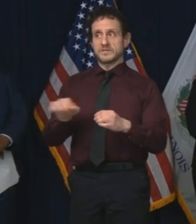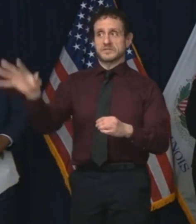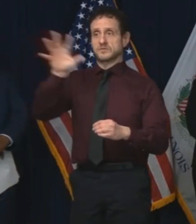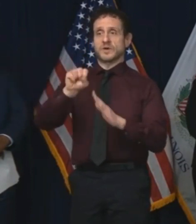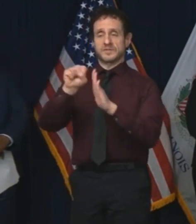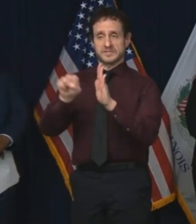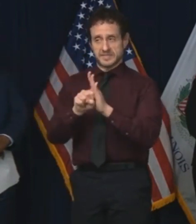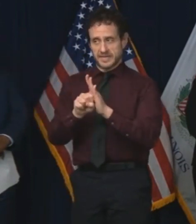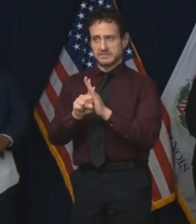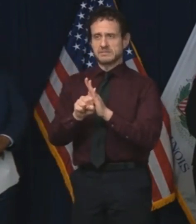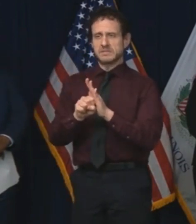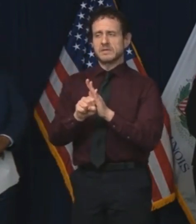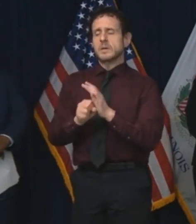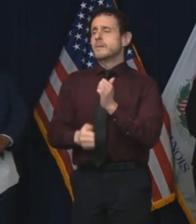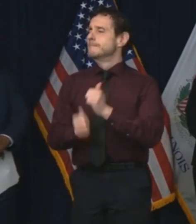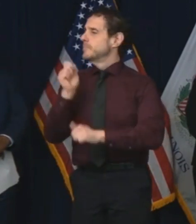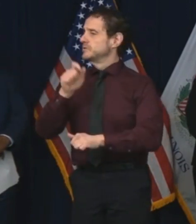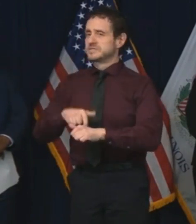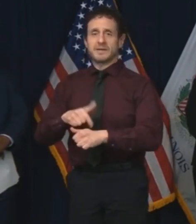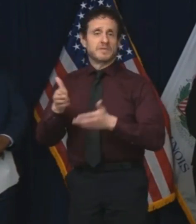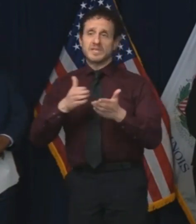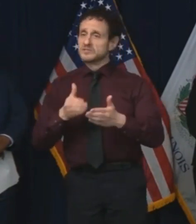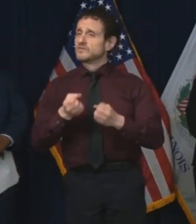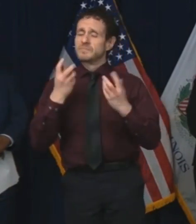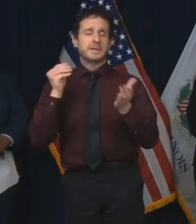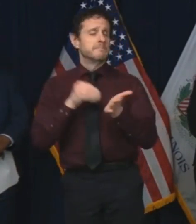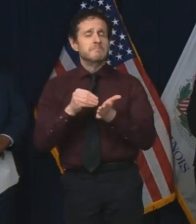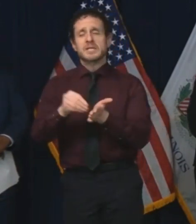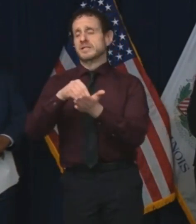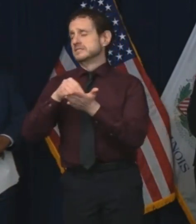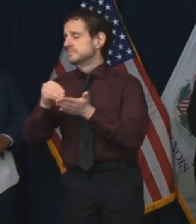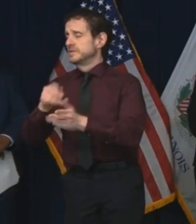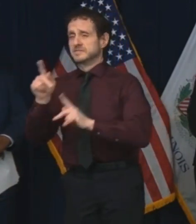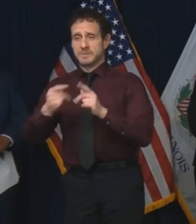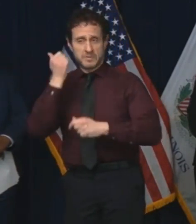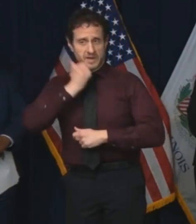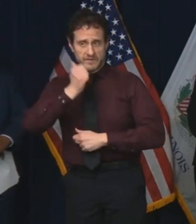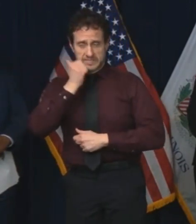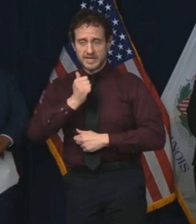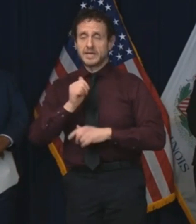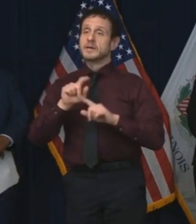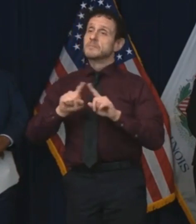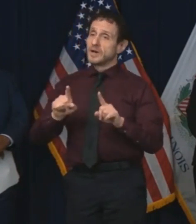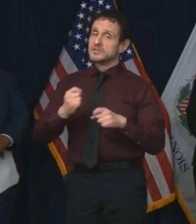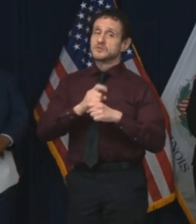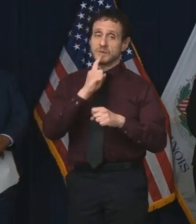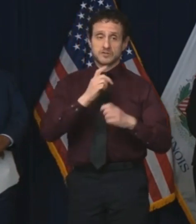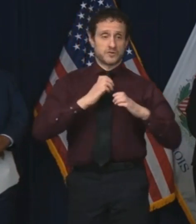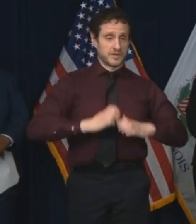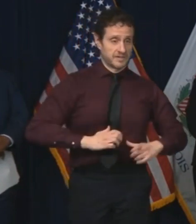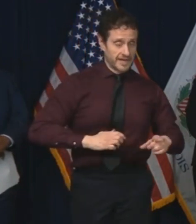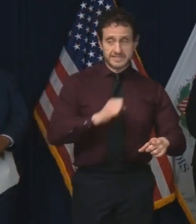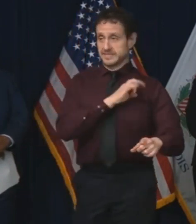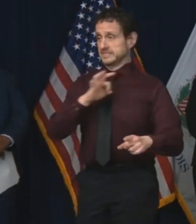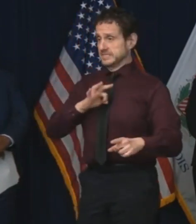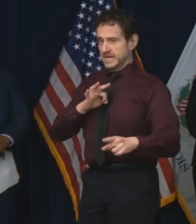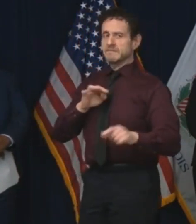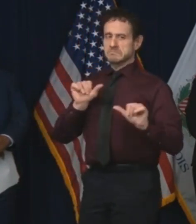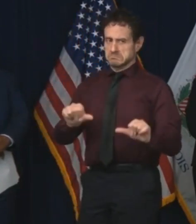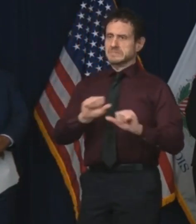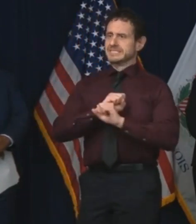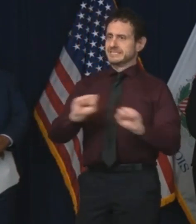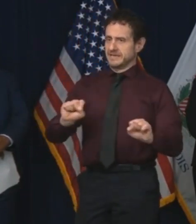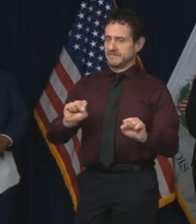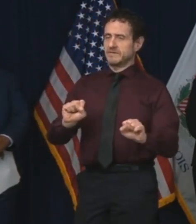state generally serve millions of people each day. To ensure the safety of our clients and our staff, we've been quickly building